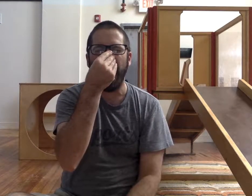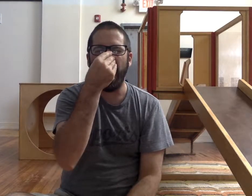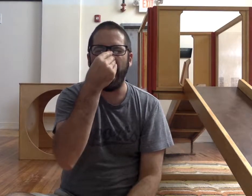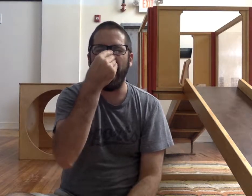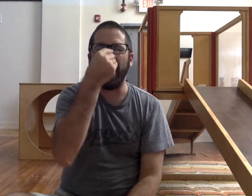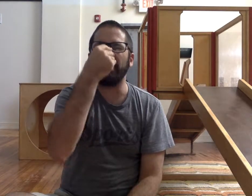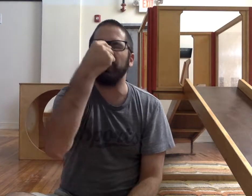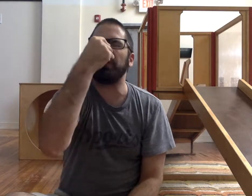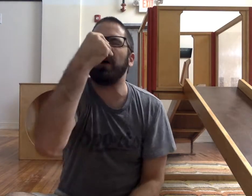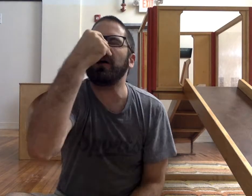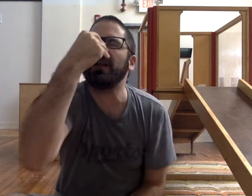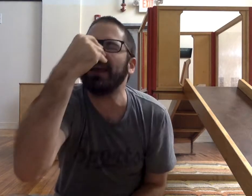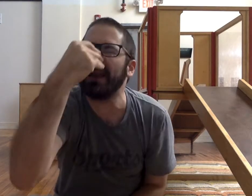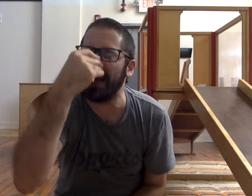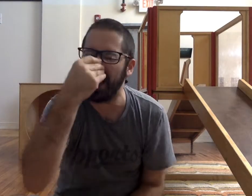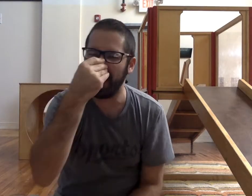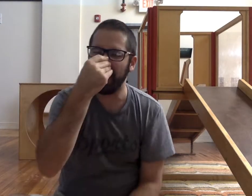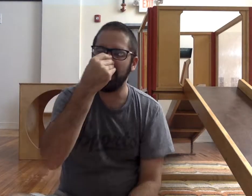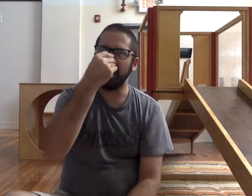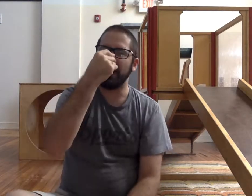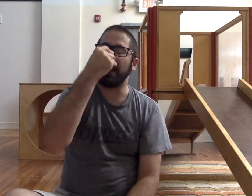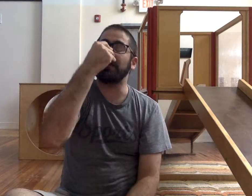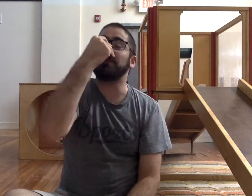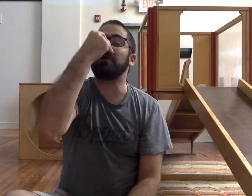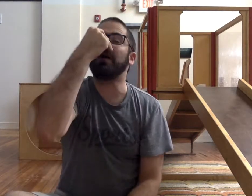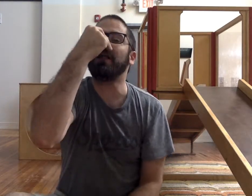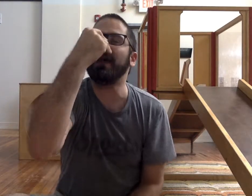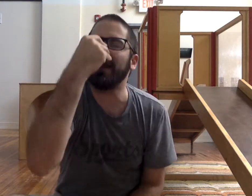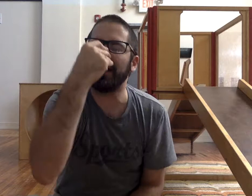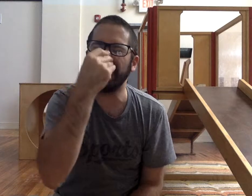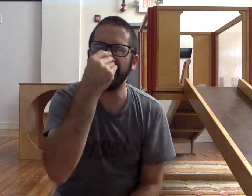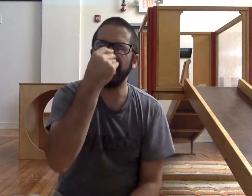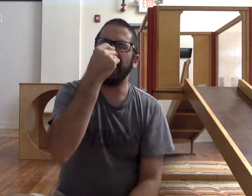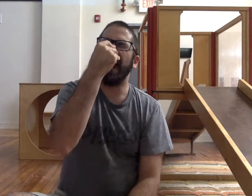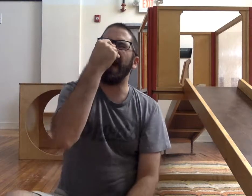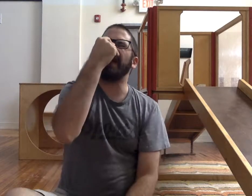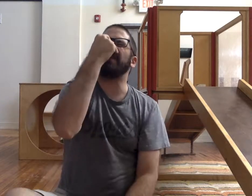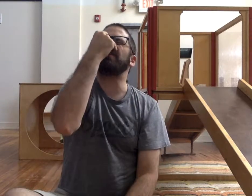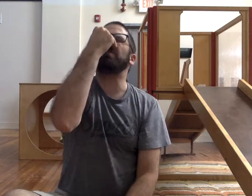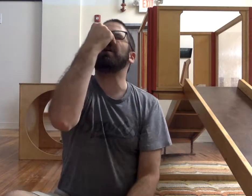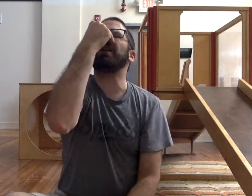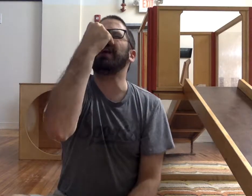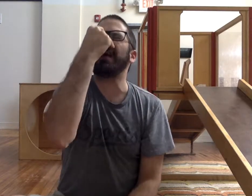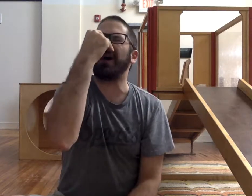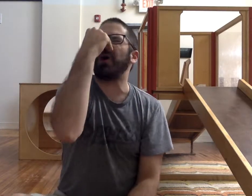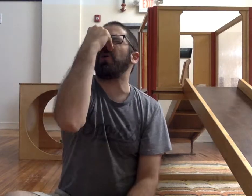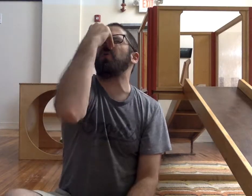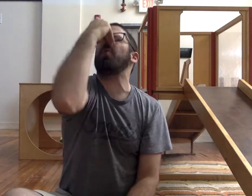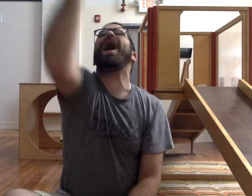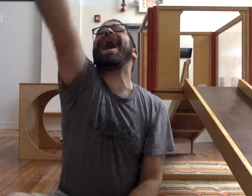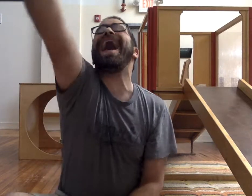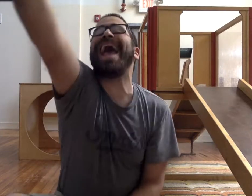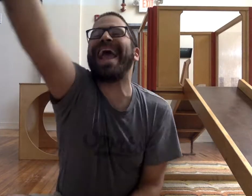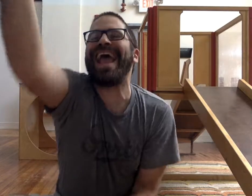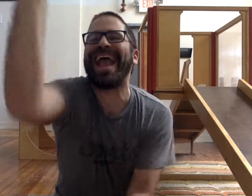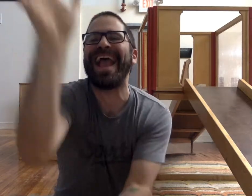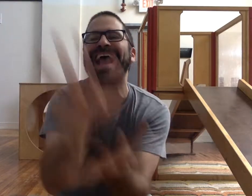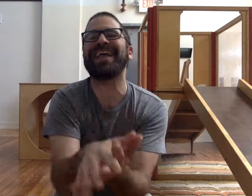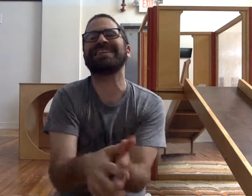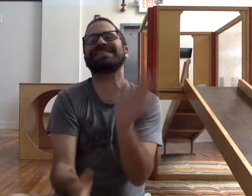And you pull it. And you pull it. And you pull it away. Icky,